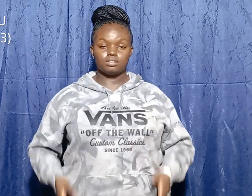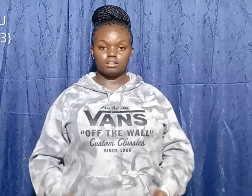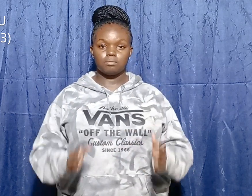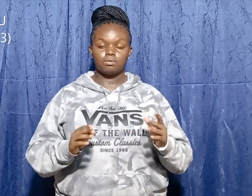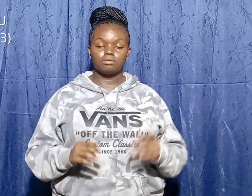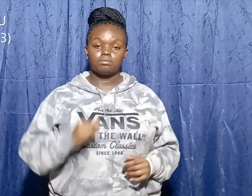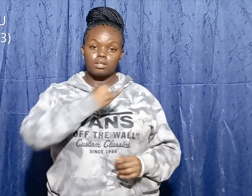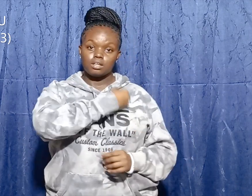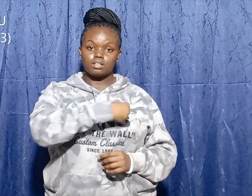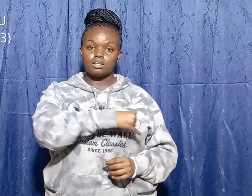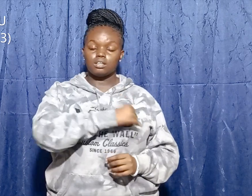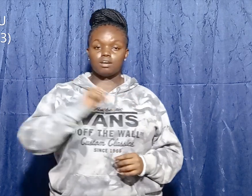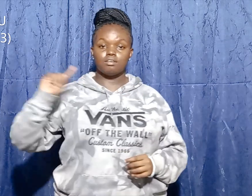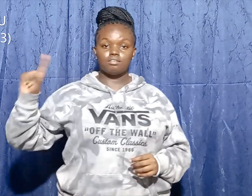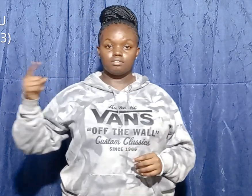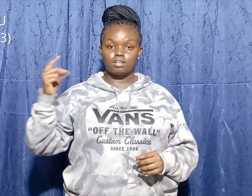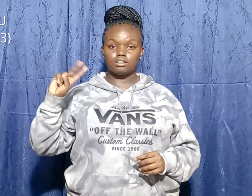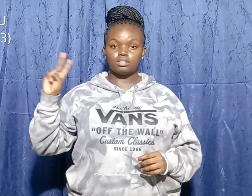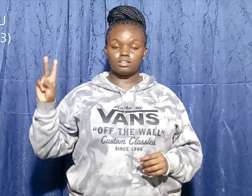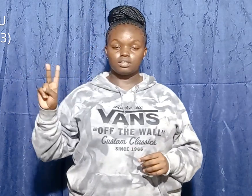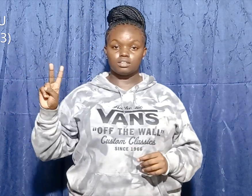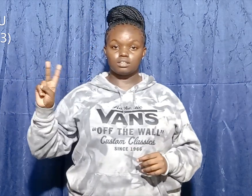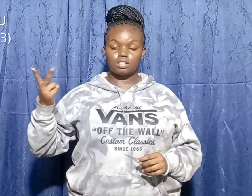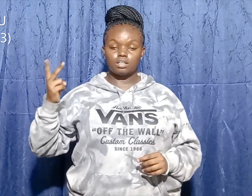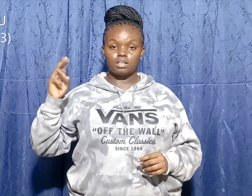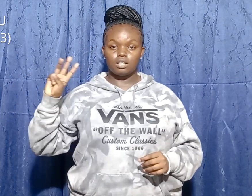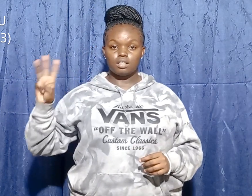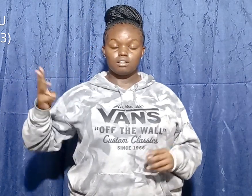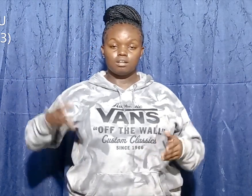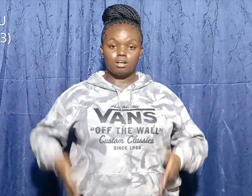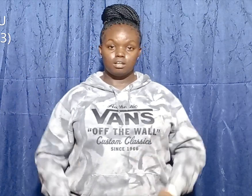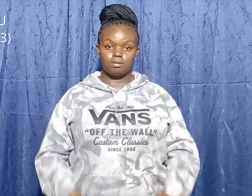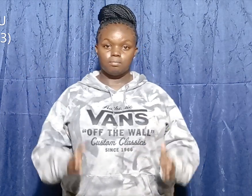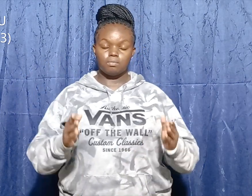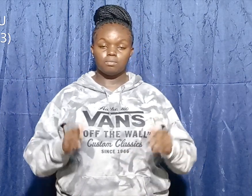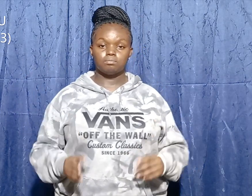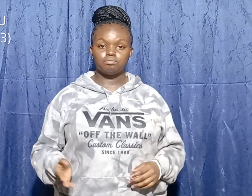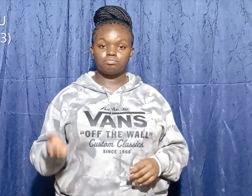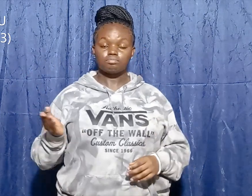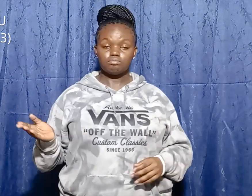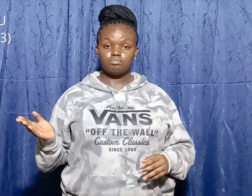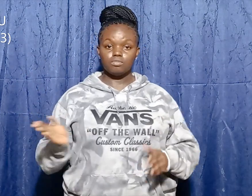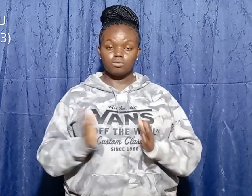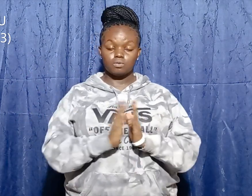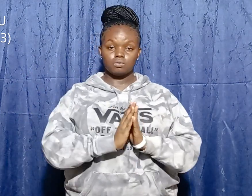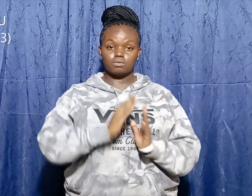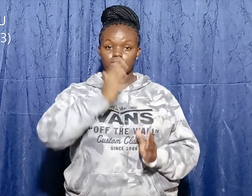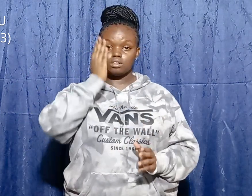second, third, born, were with Israelite soldiers.